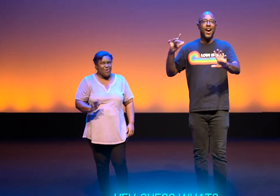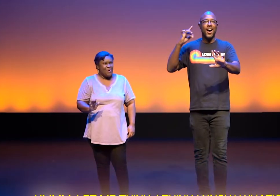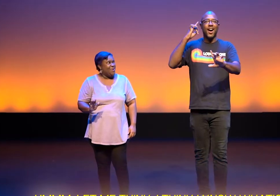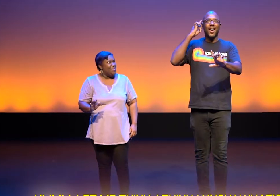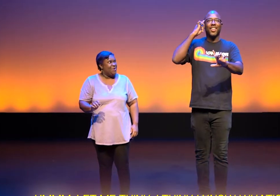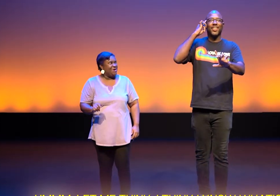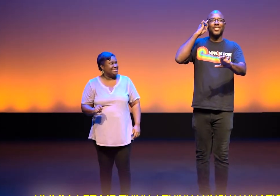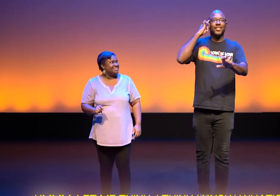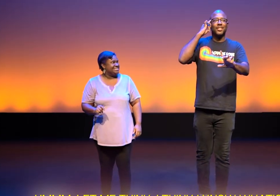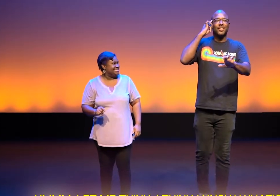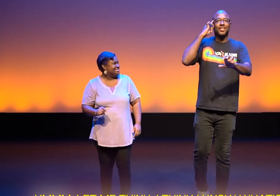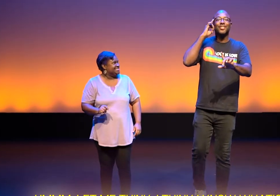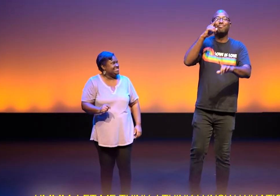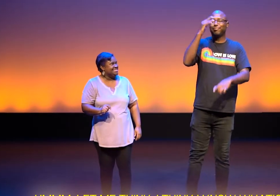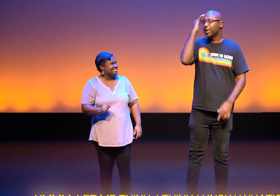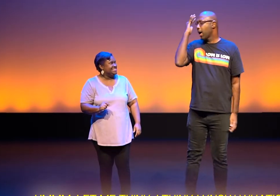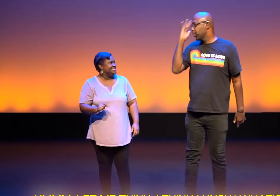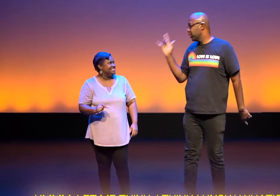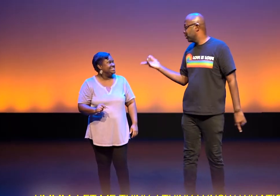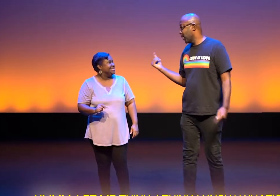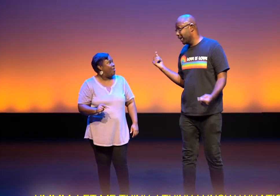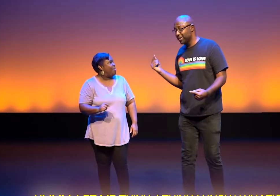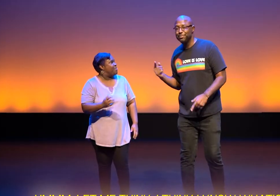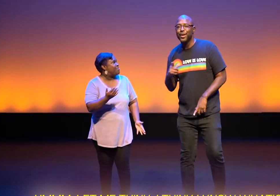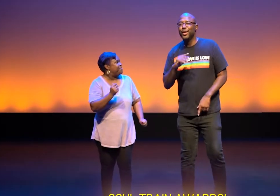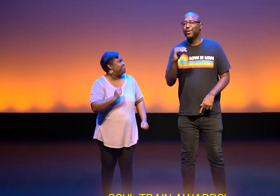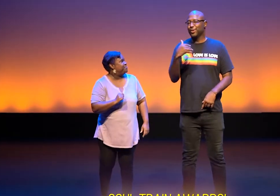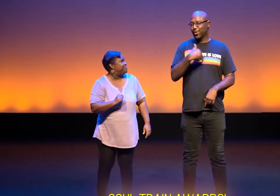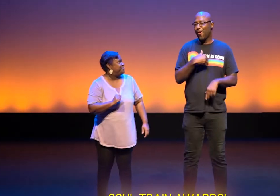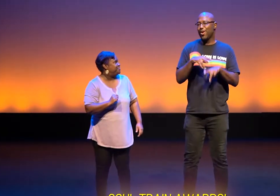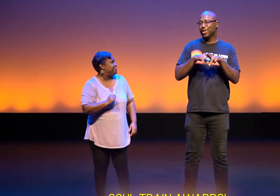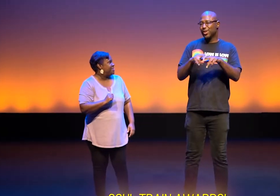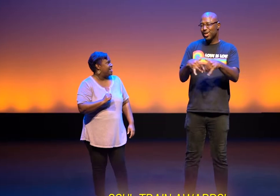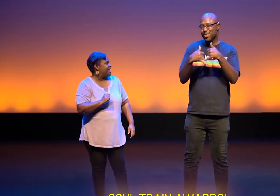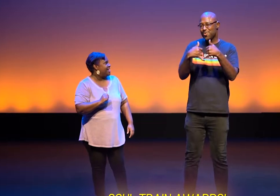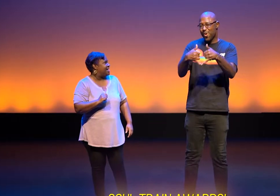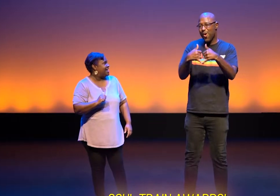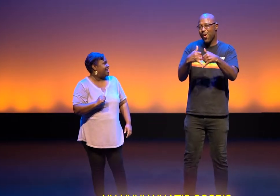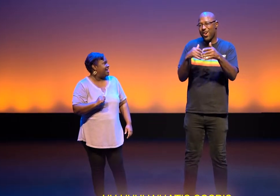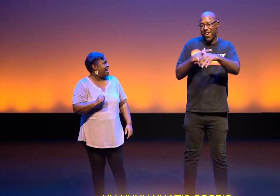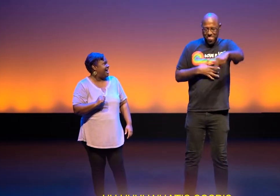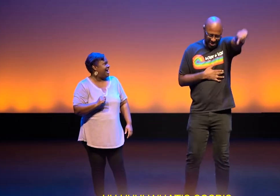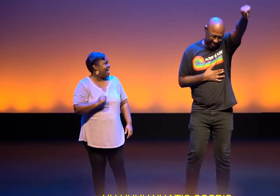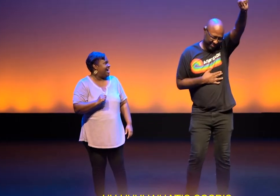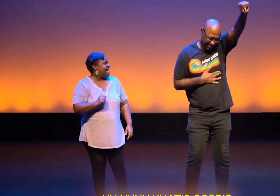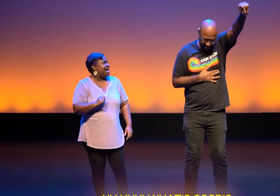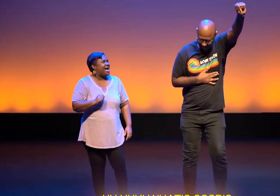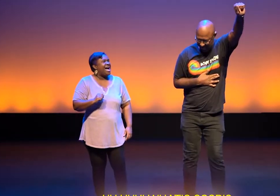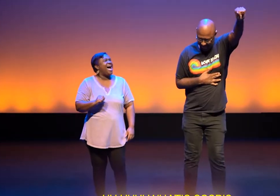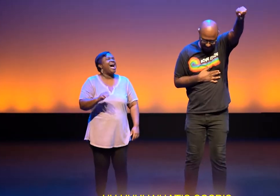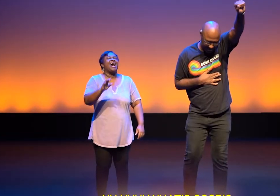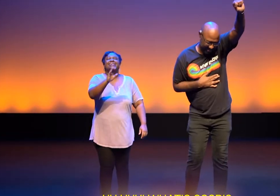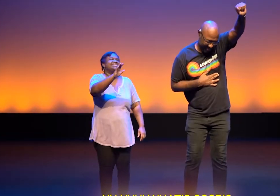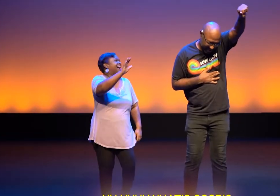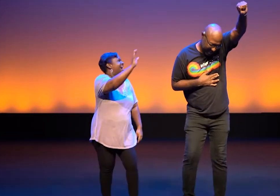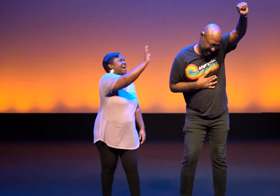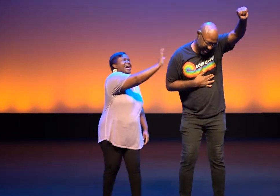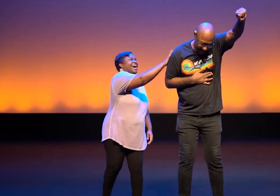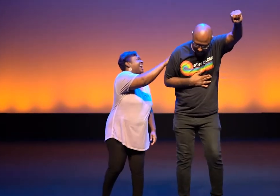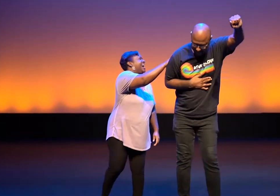Hmm, let me think, I think I know what's up. Soul Train Awards, uh-huh, what's good? Gerald dances.